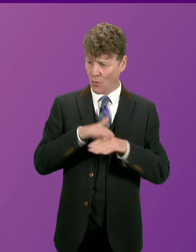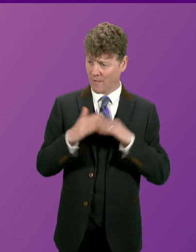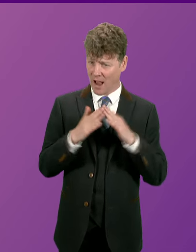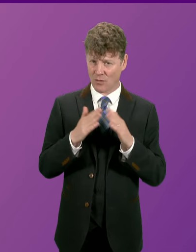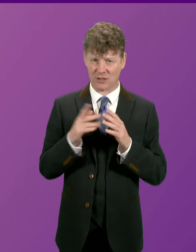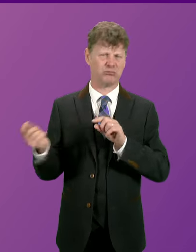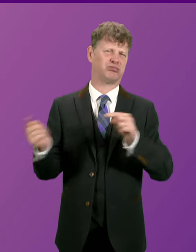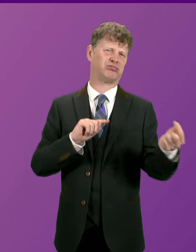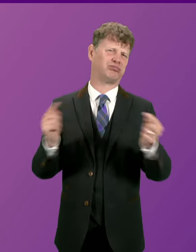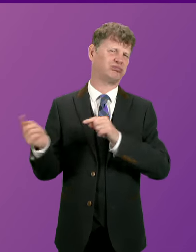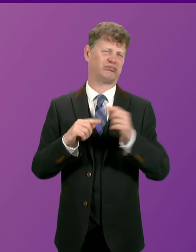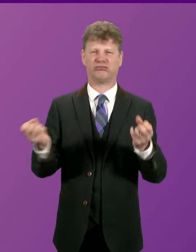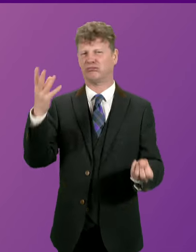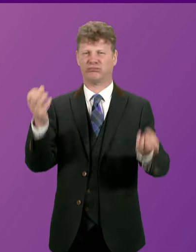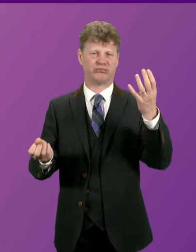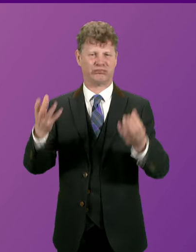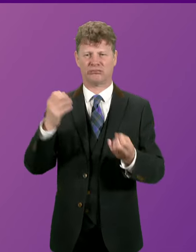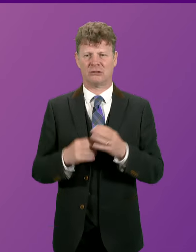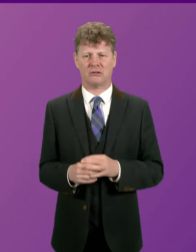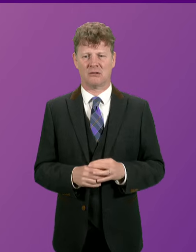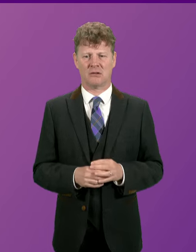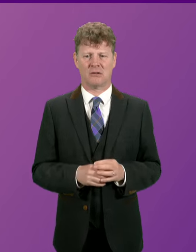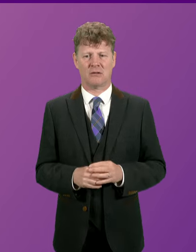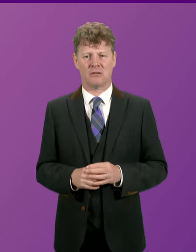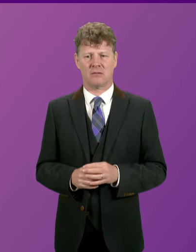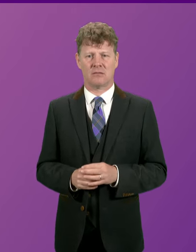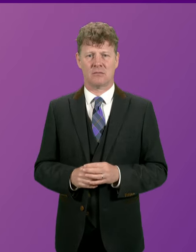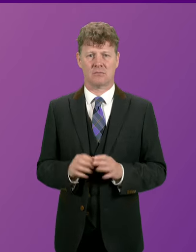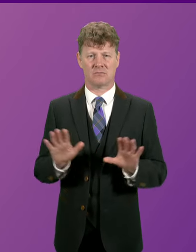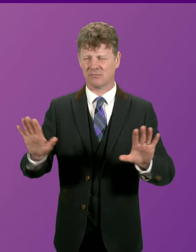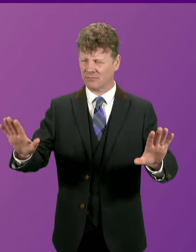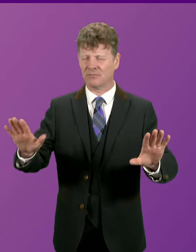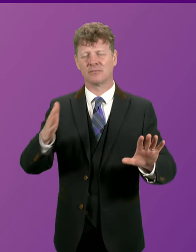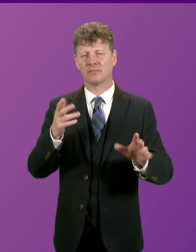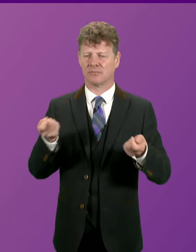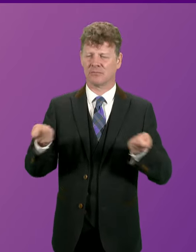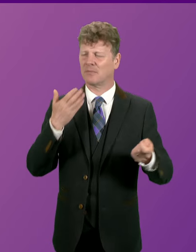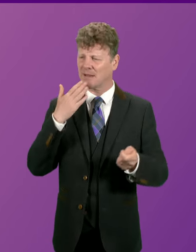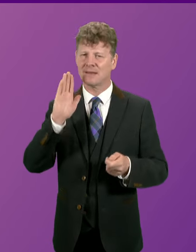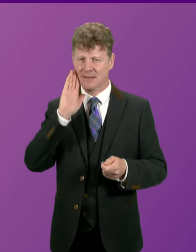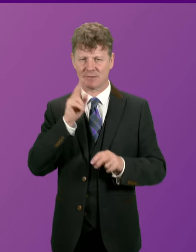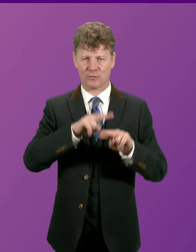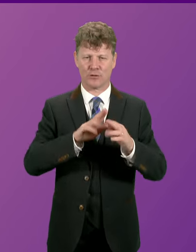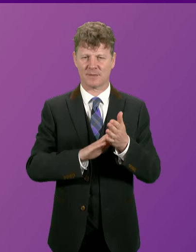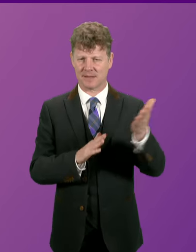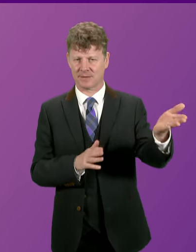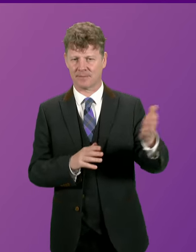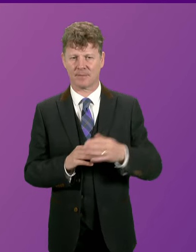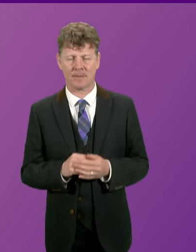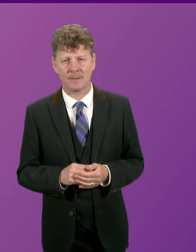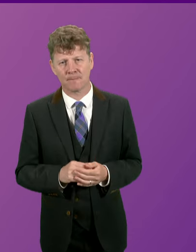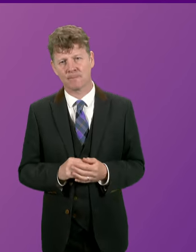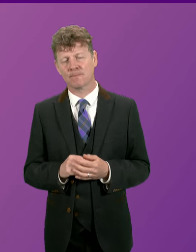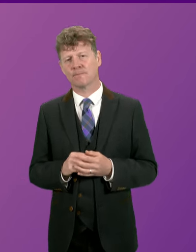Oh, that's brave. Oh, that's brave. Members, let's hear the First Minister. OK, well,